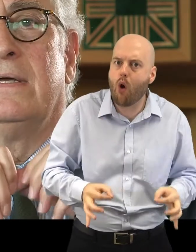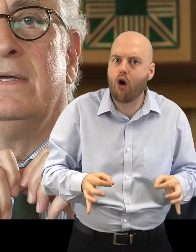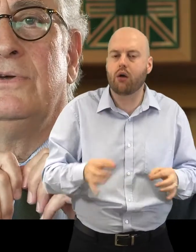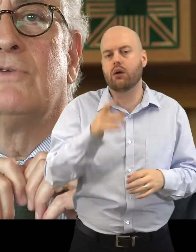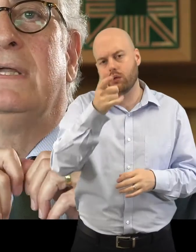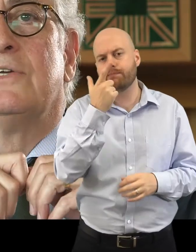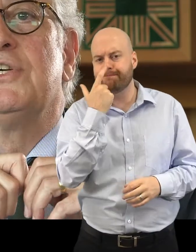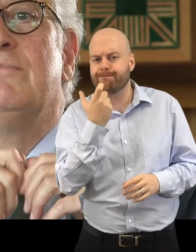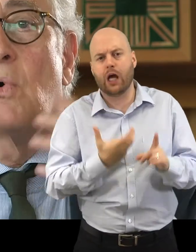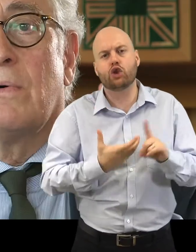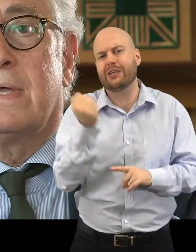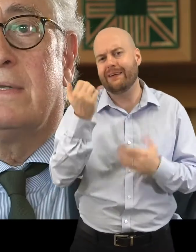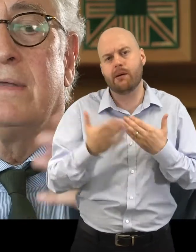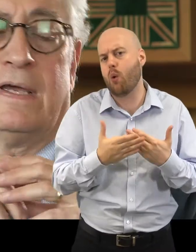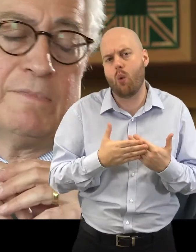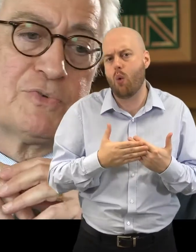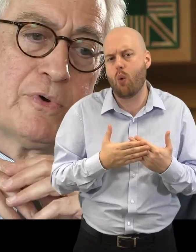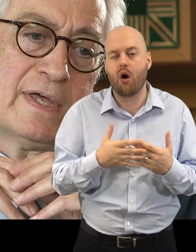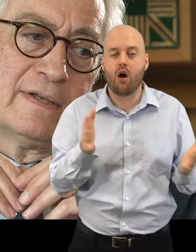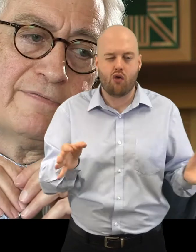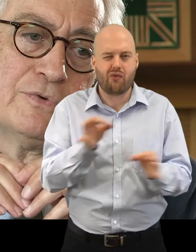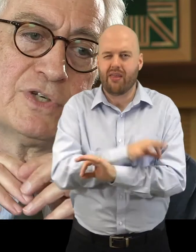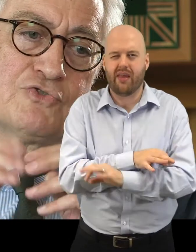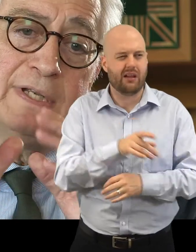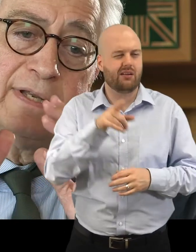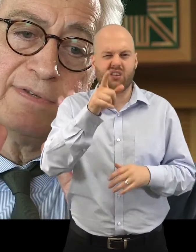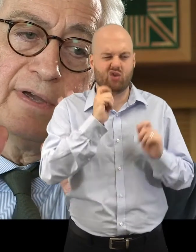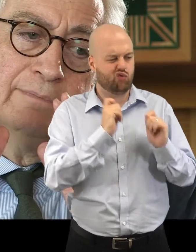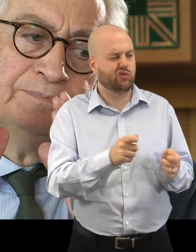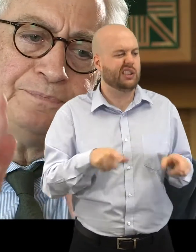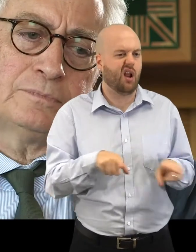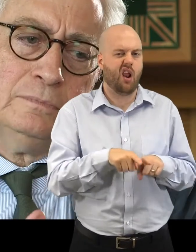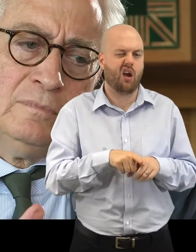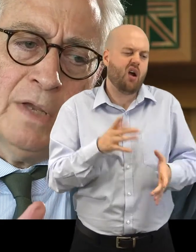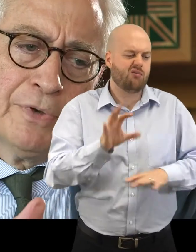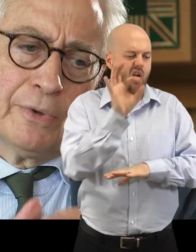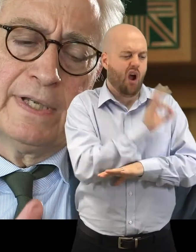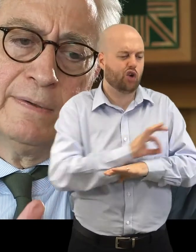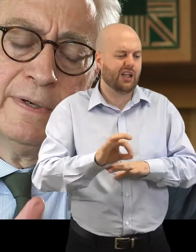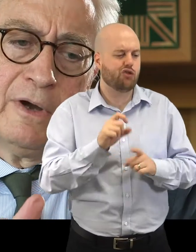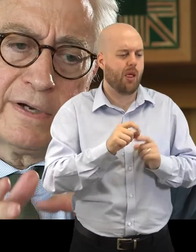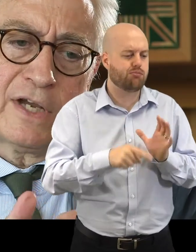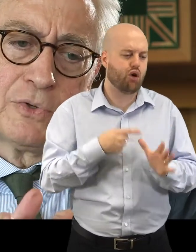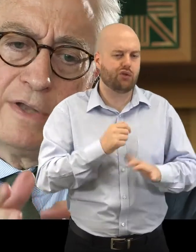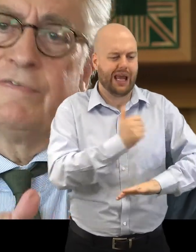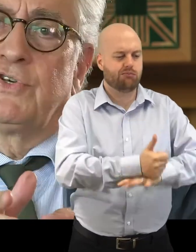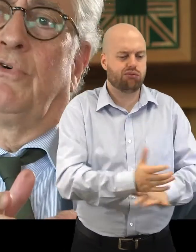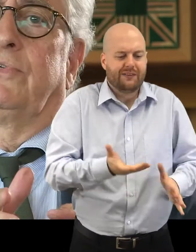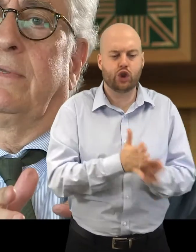really achieve more, and much more than if you just treat it as a purely architectural conservation project.